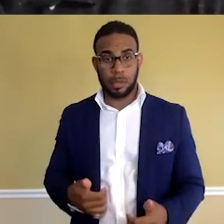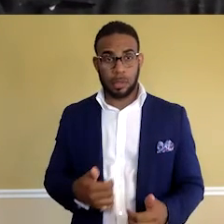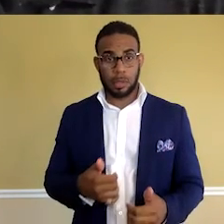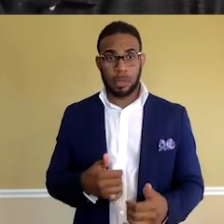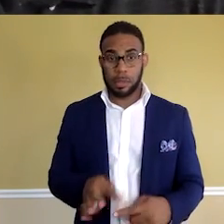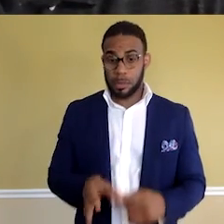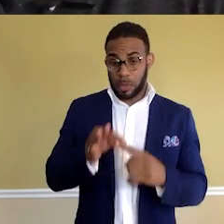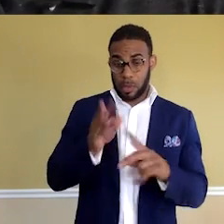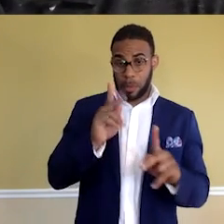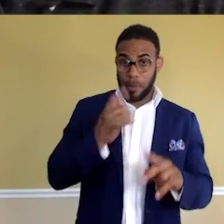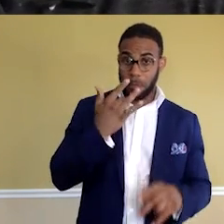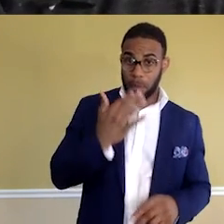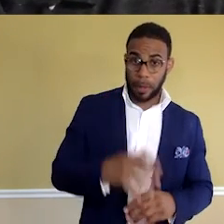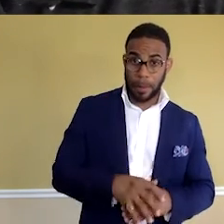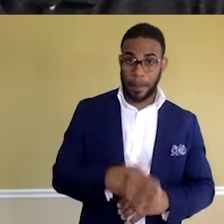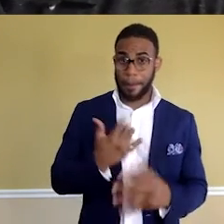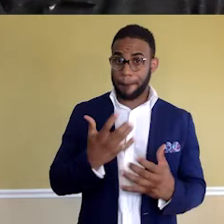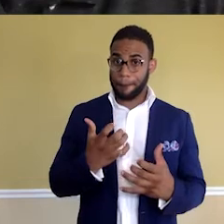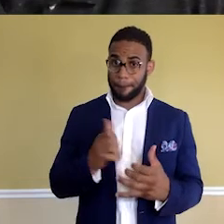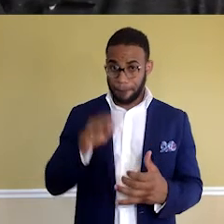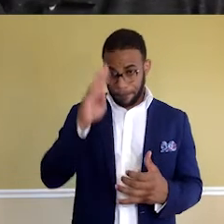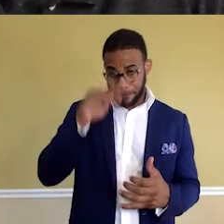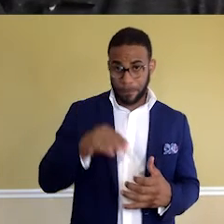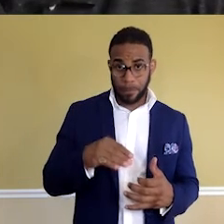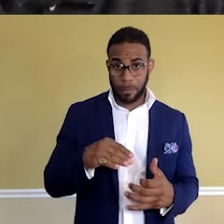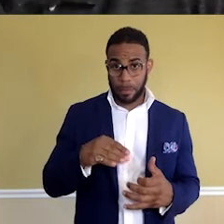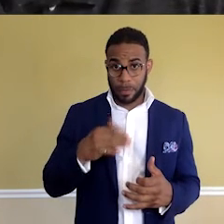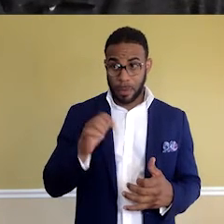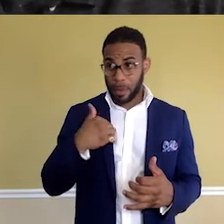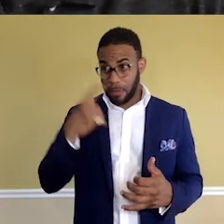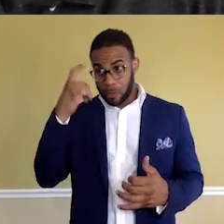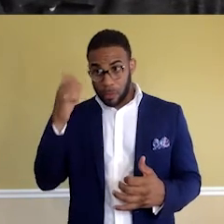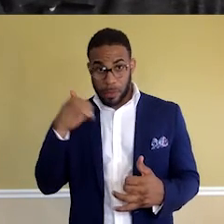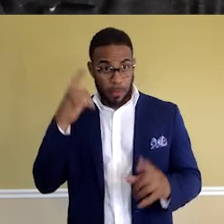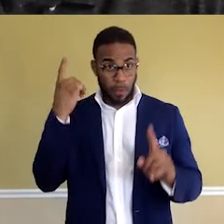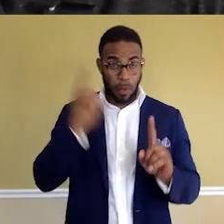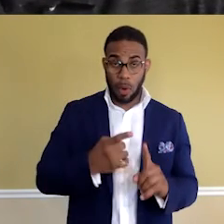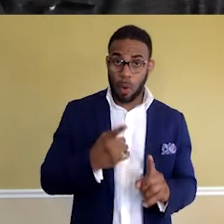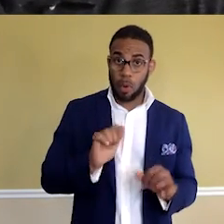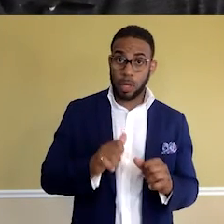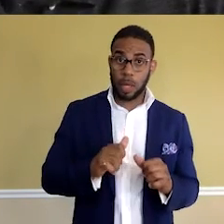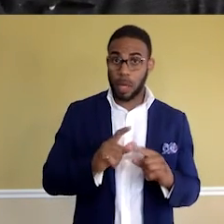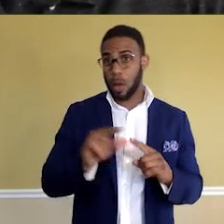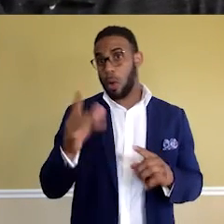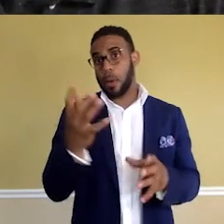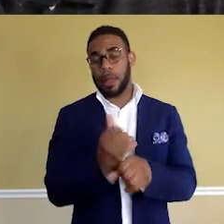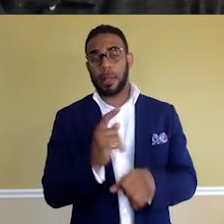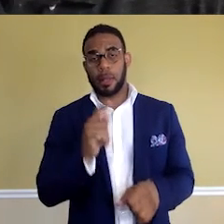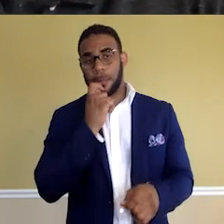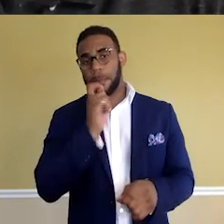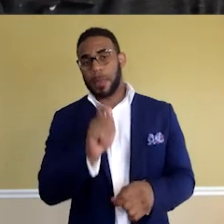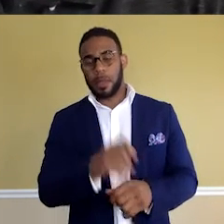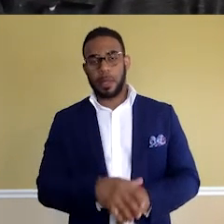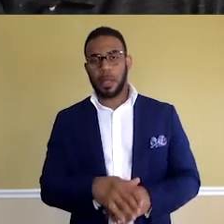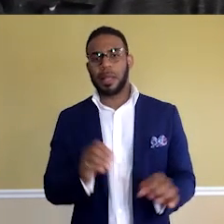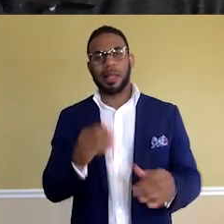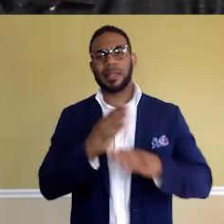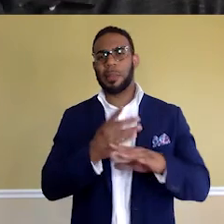people of color. I want them to know, you if you have a dream, you have a goal, you can go get it. mean, period. And nothing stops you. Even racism,